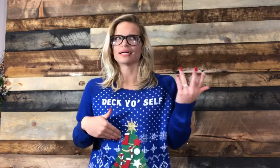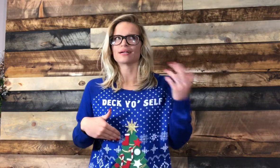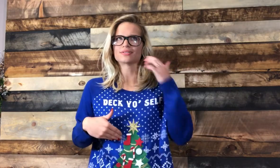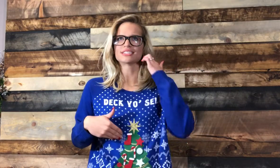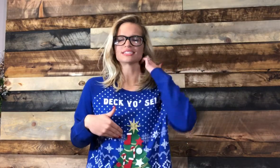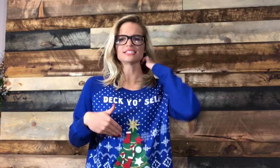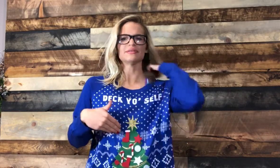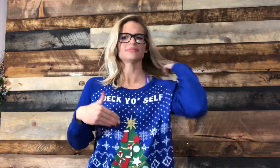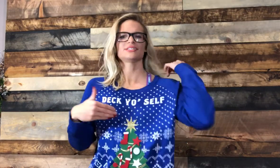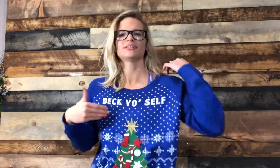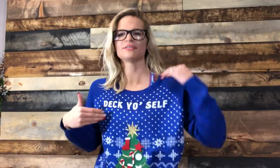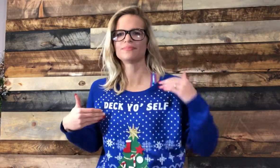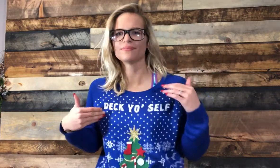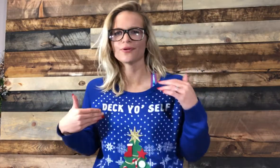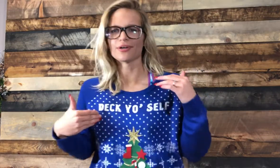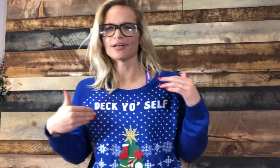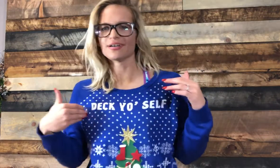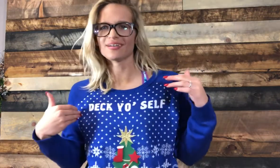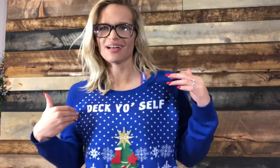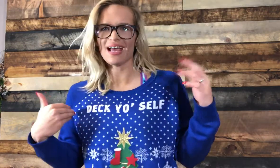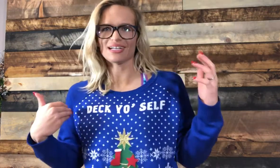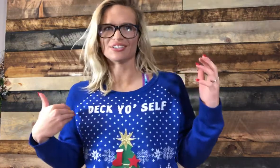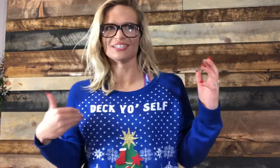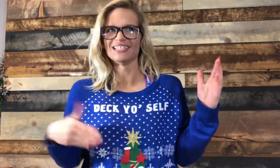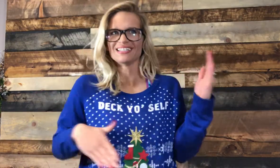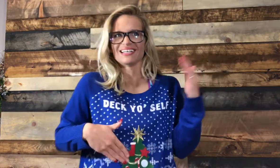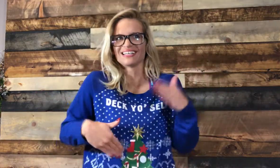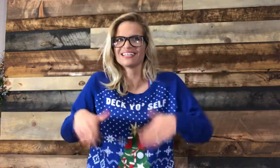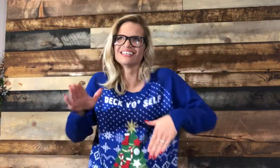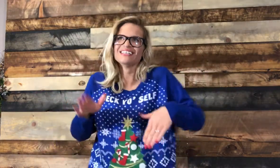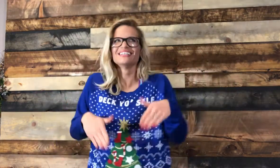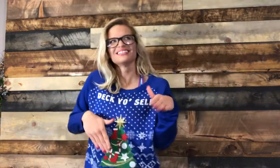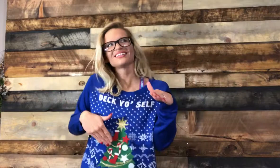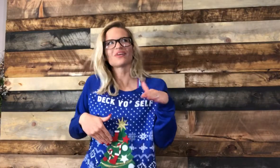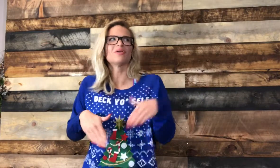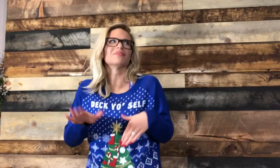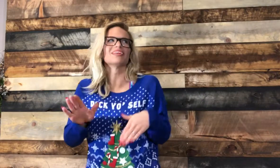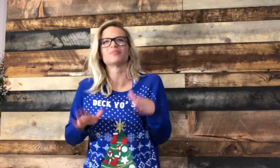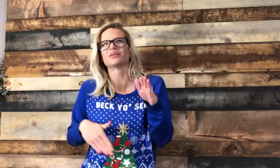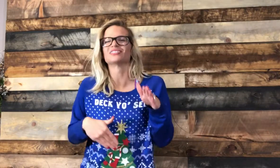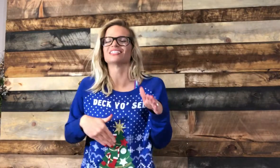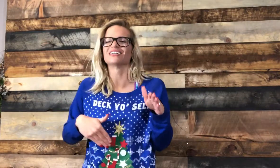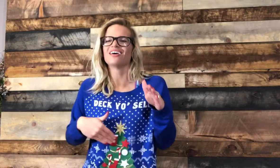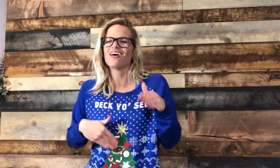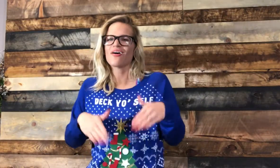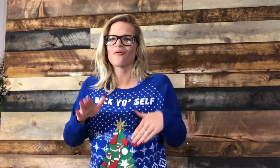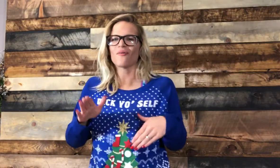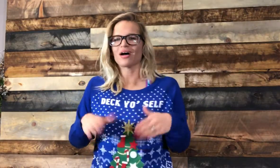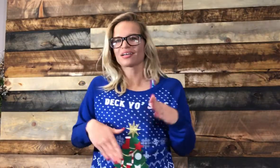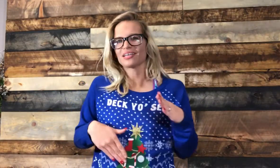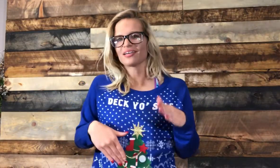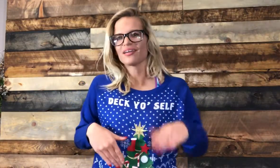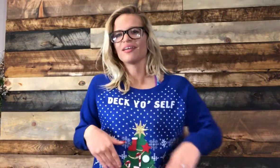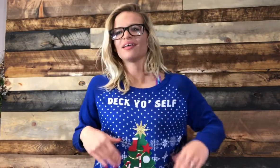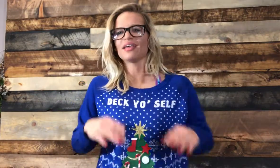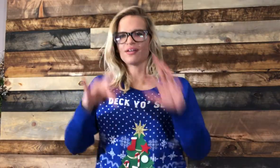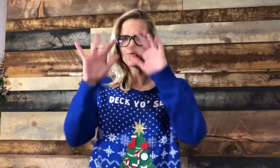Just seemed more accurate, like one little person walking in a